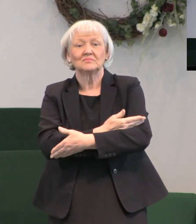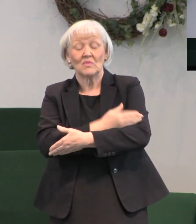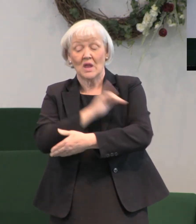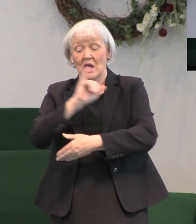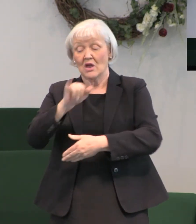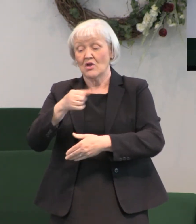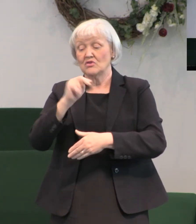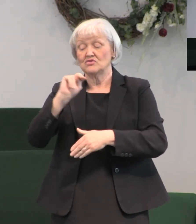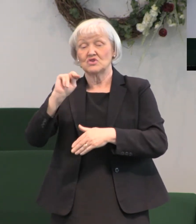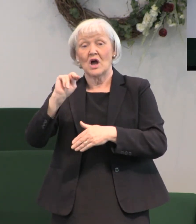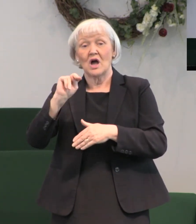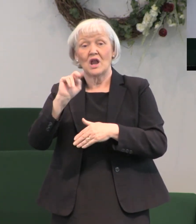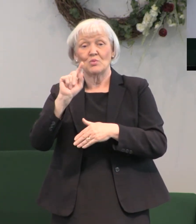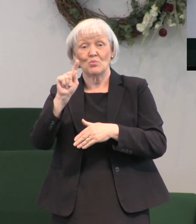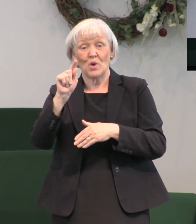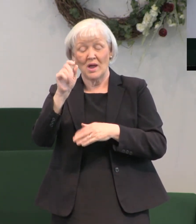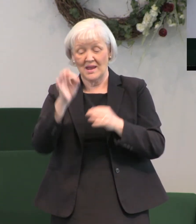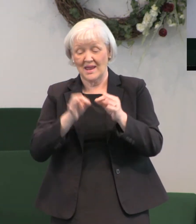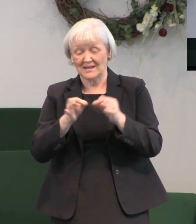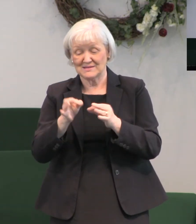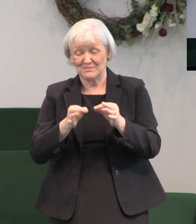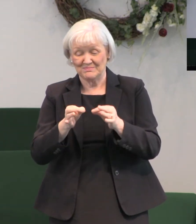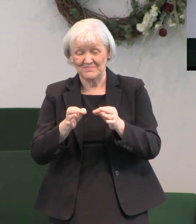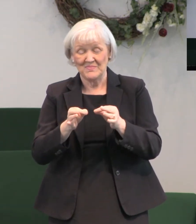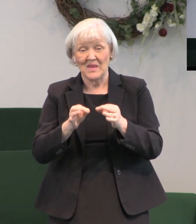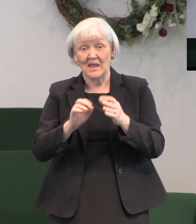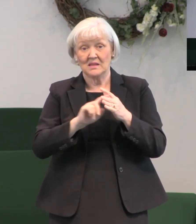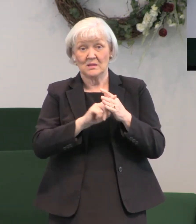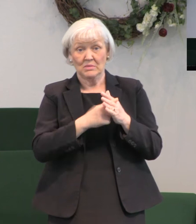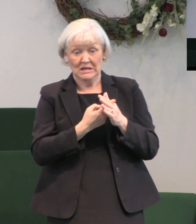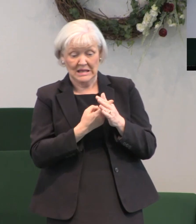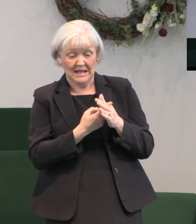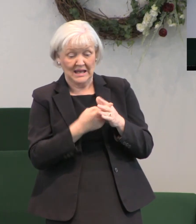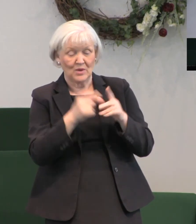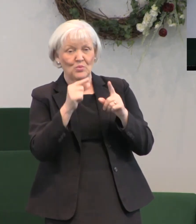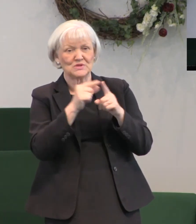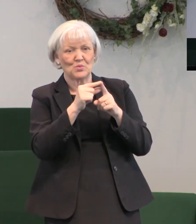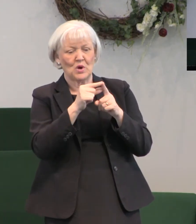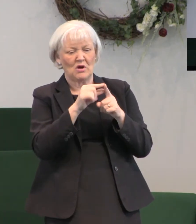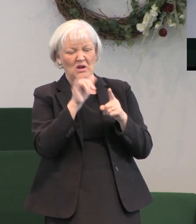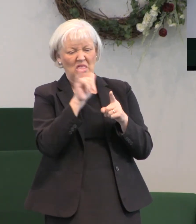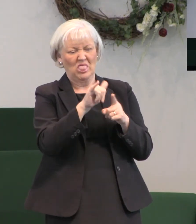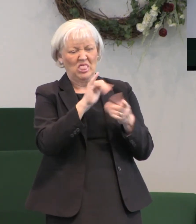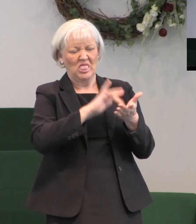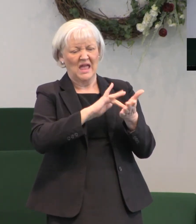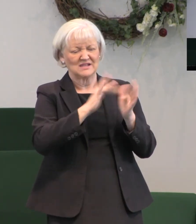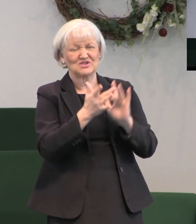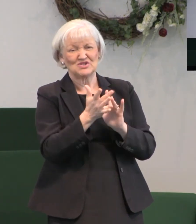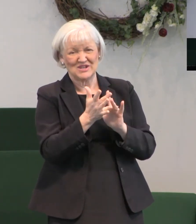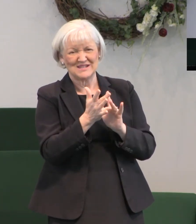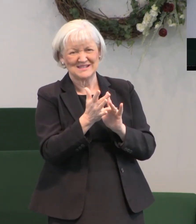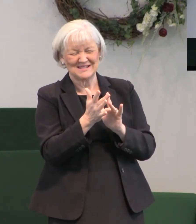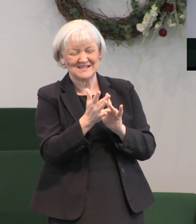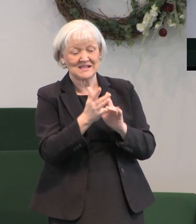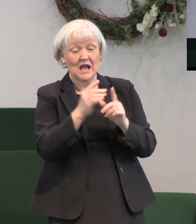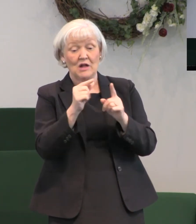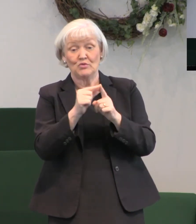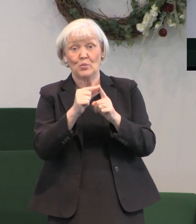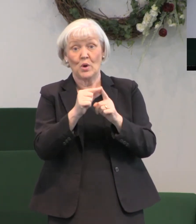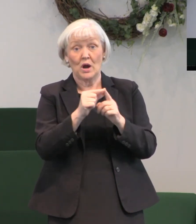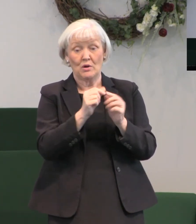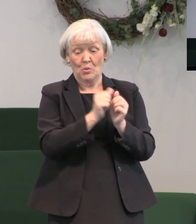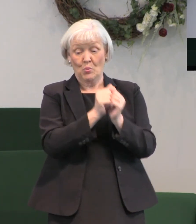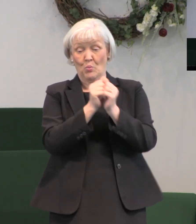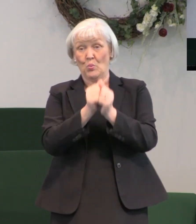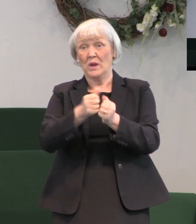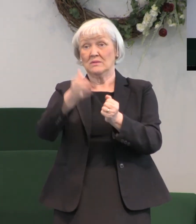1 explains, In the beginning was the Word, that's Jesus, and the Word was with